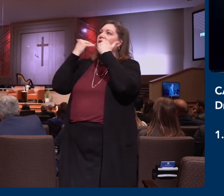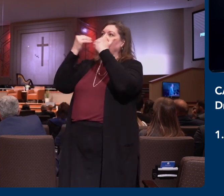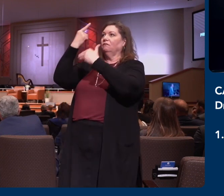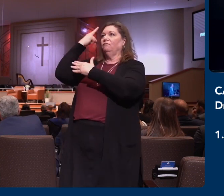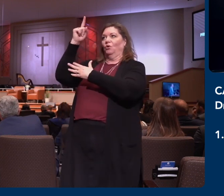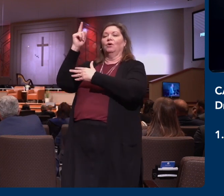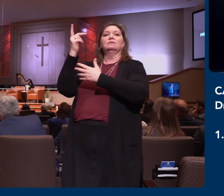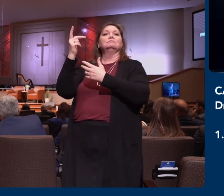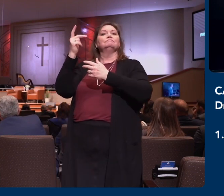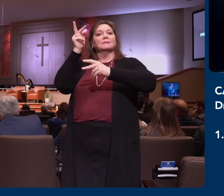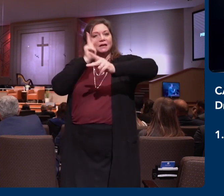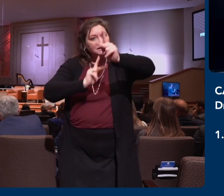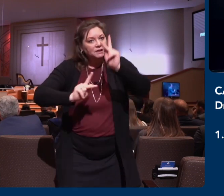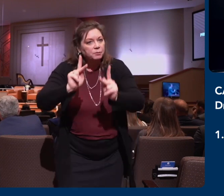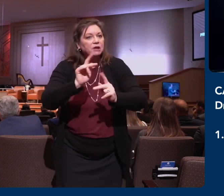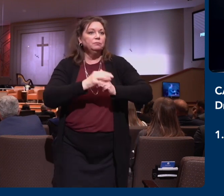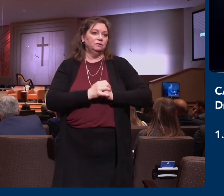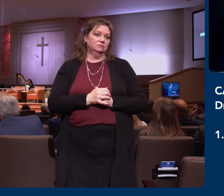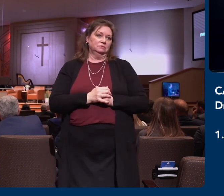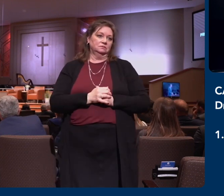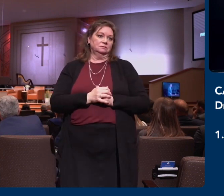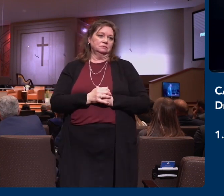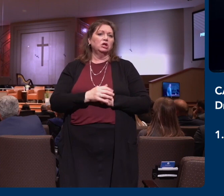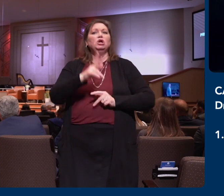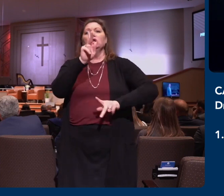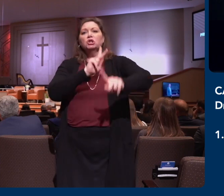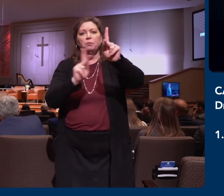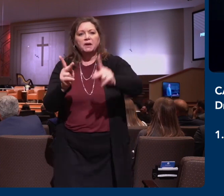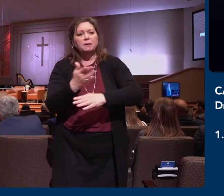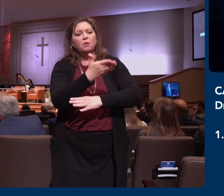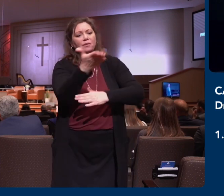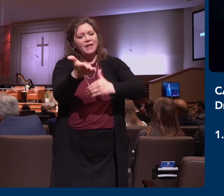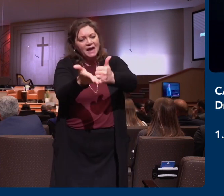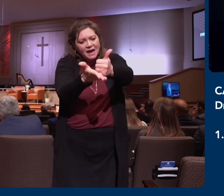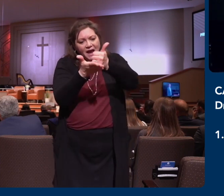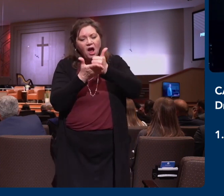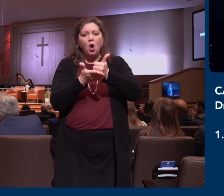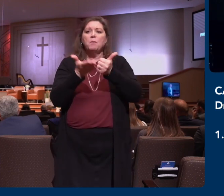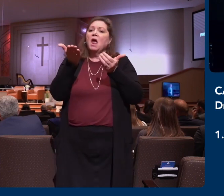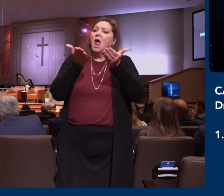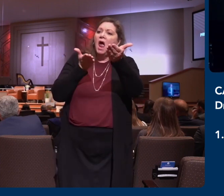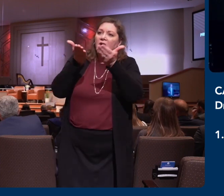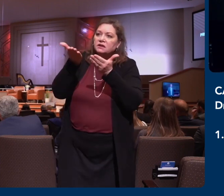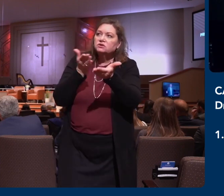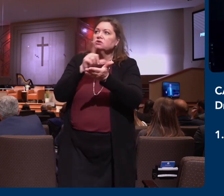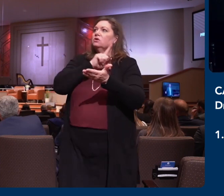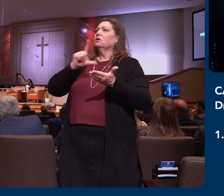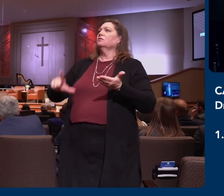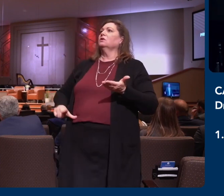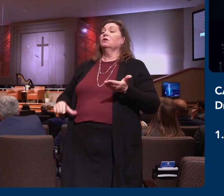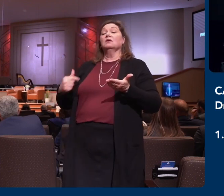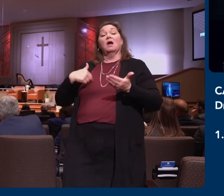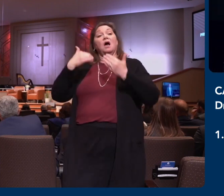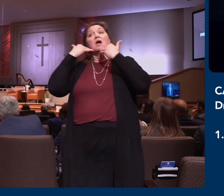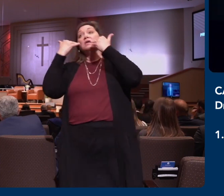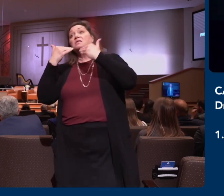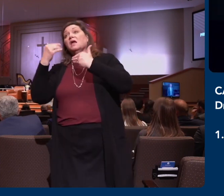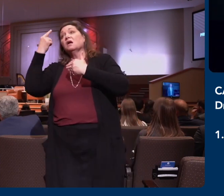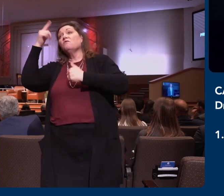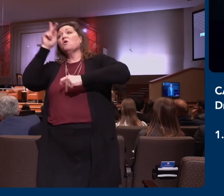I give thanks for the people that serve alongside of me on my staff. I give thanks for the people that serve alongside of us in our ministry that I